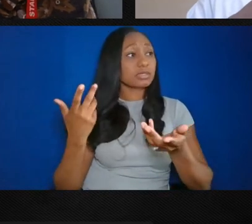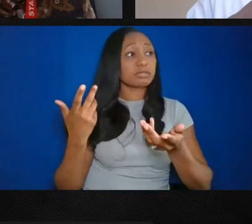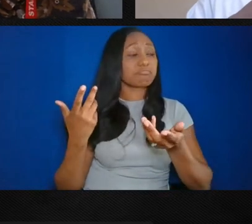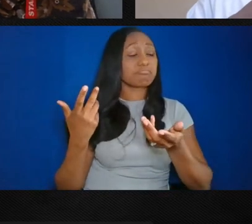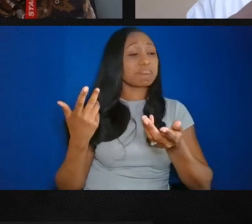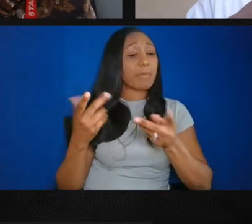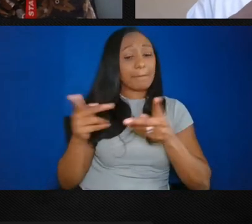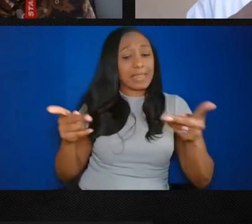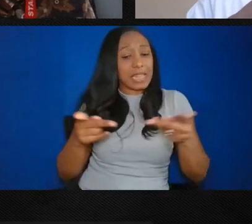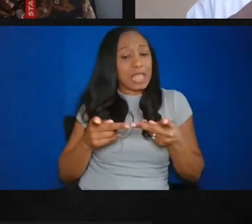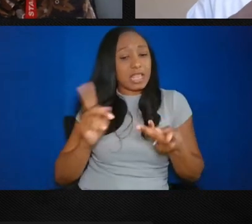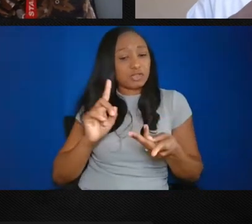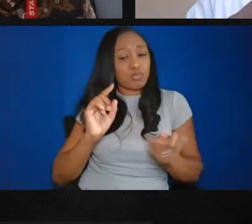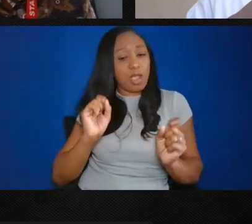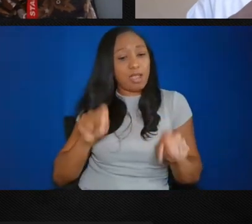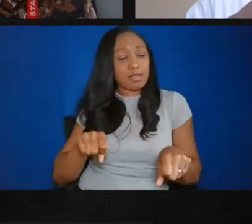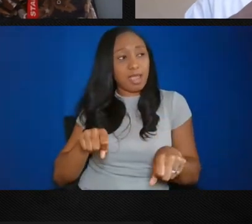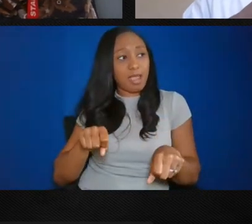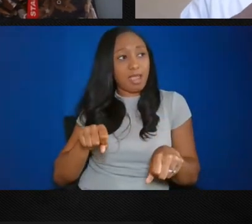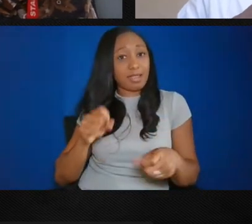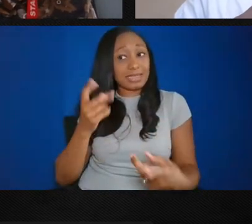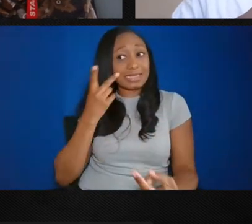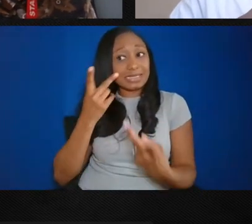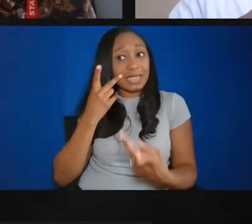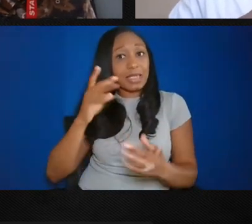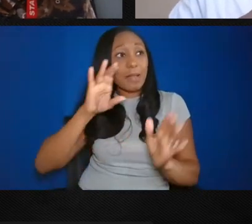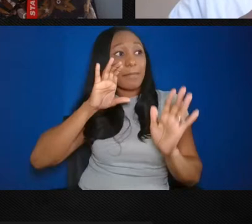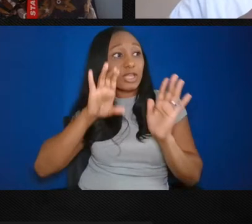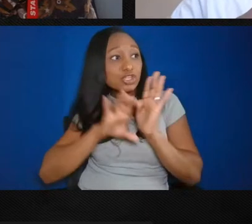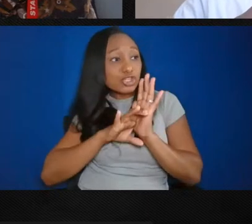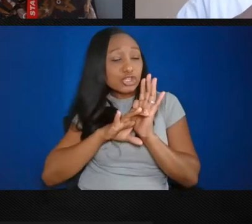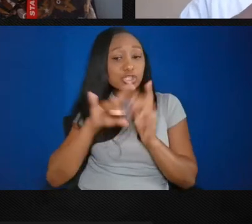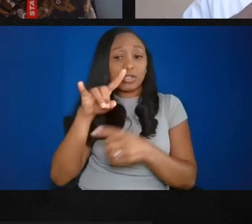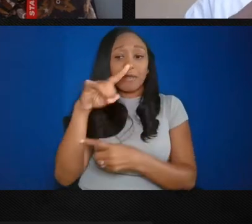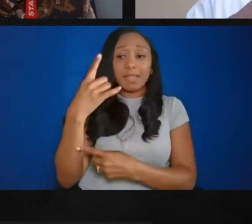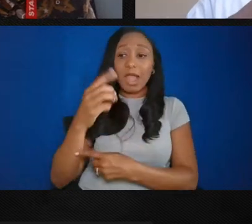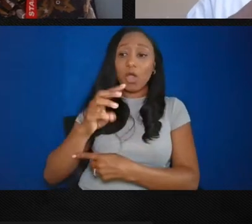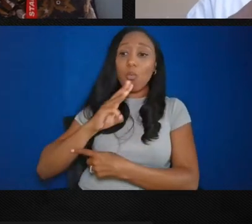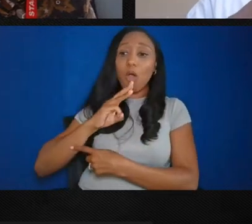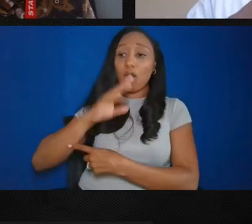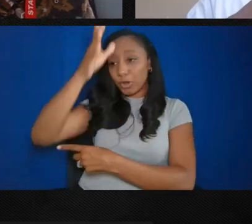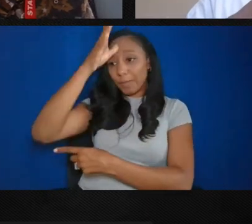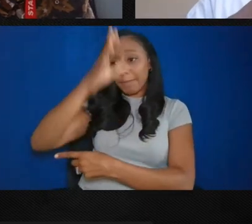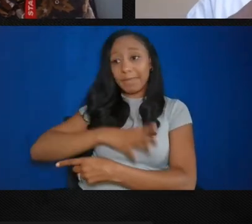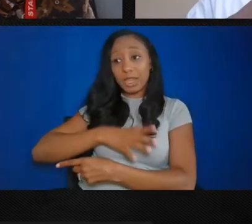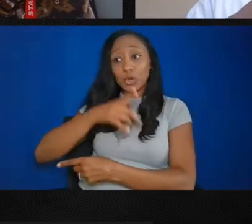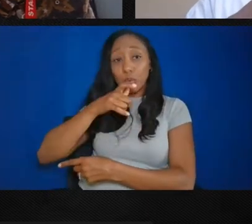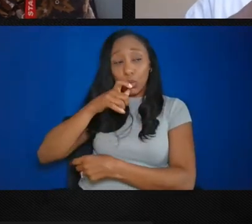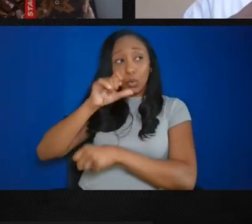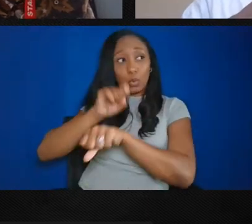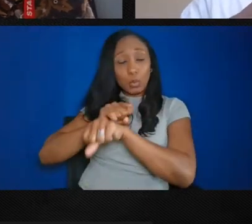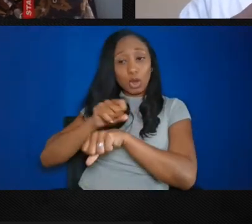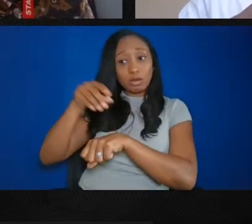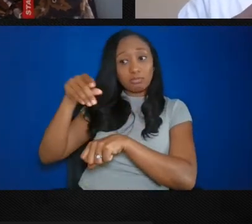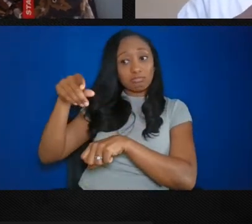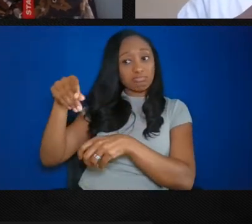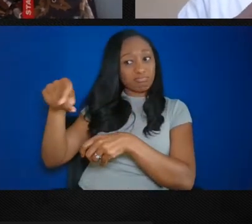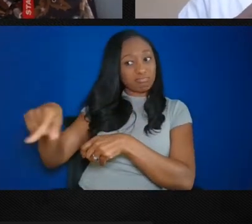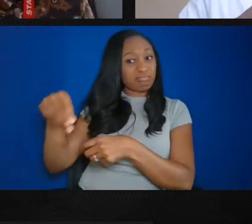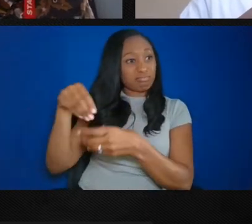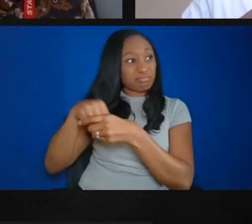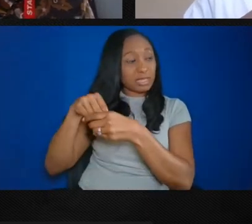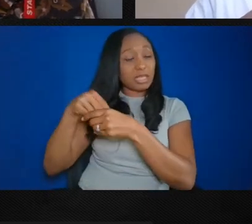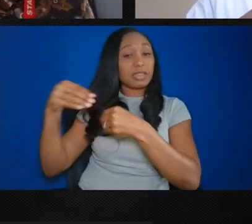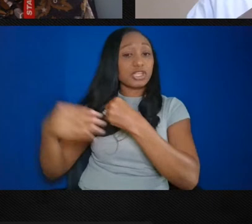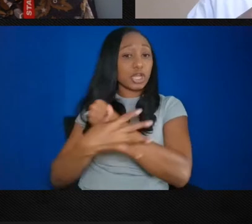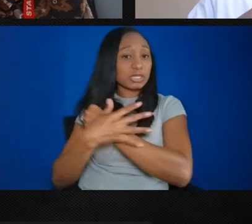to seek actual historic photos of Black watermen at work in the Chesapeake. And he's asking because he's